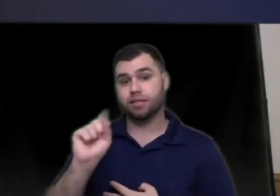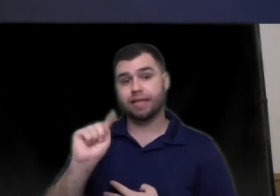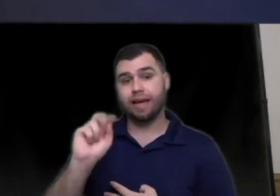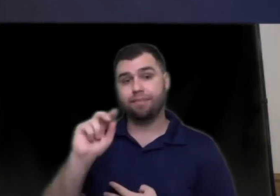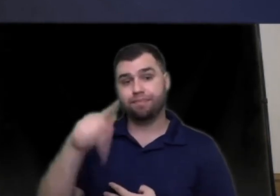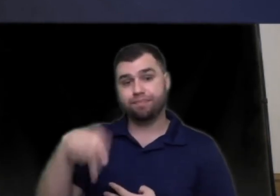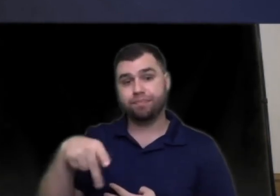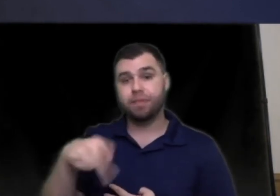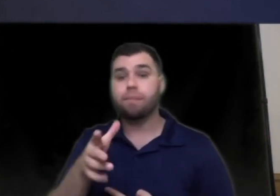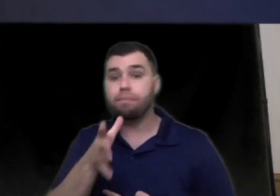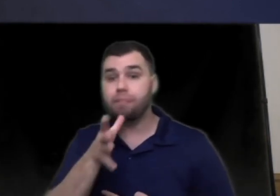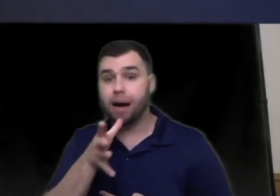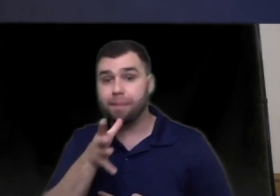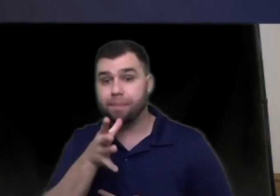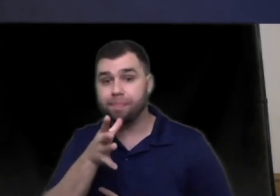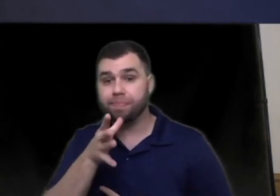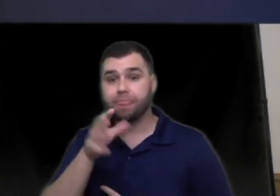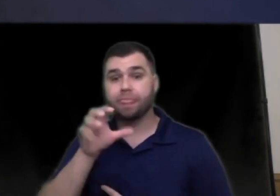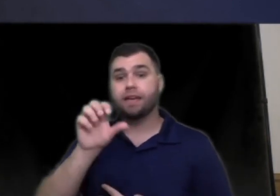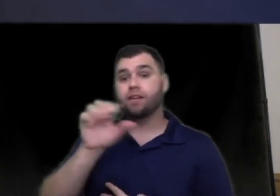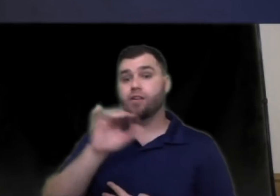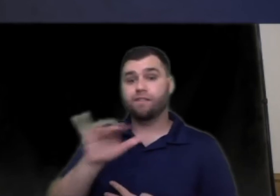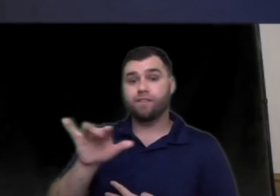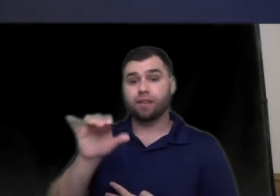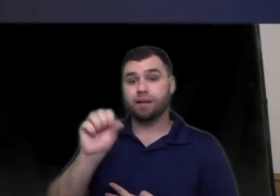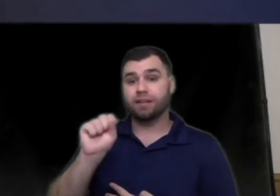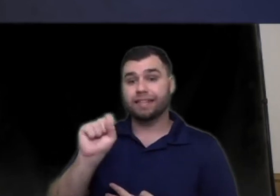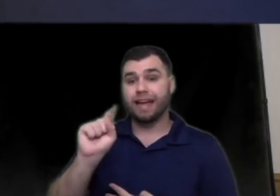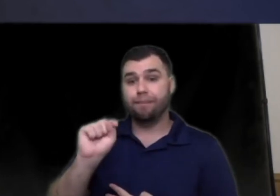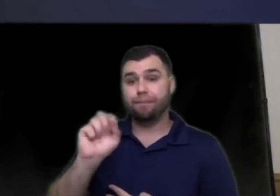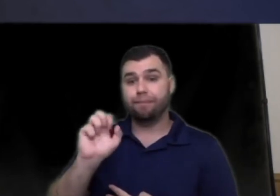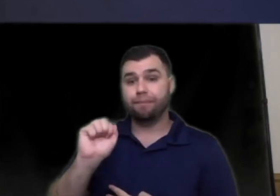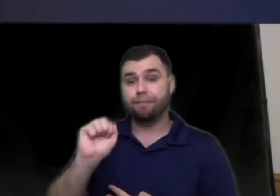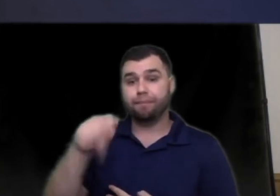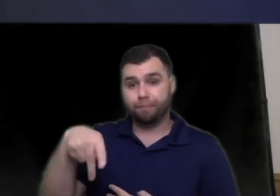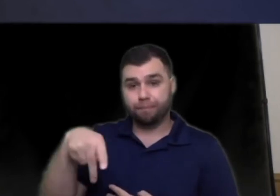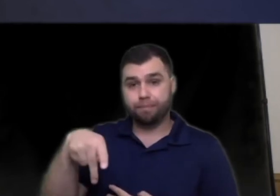step mom fingerspell step